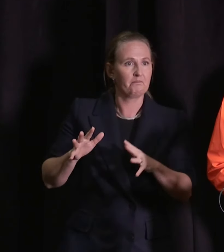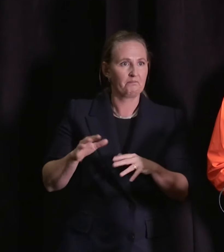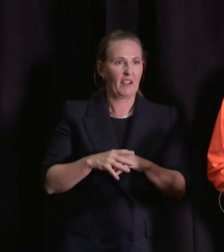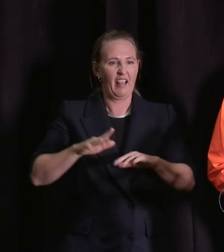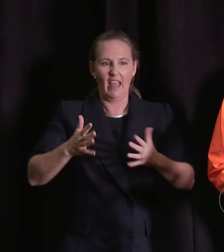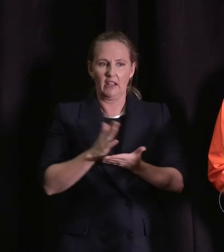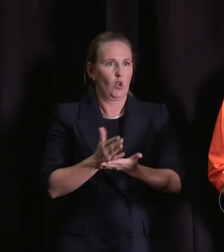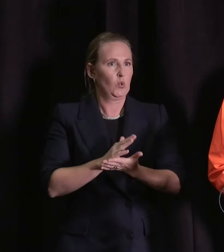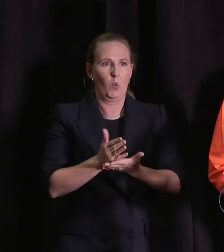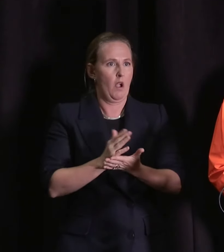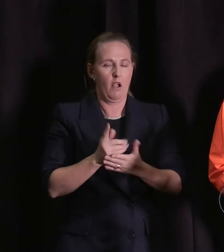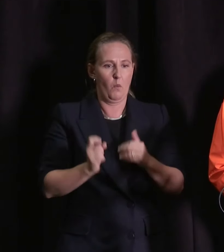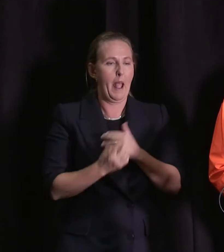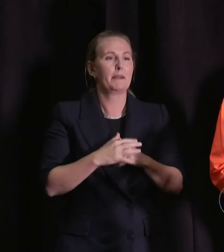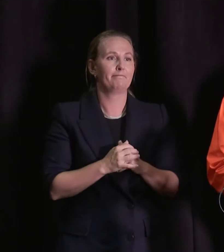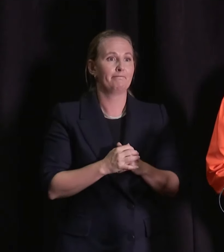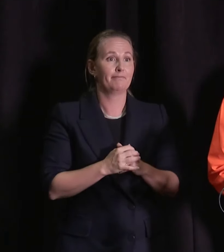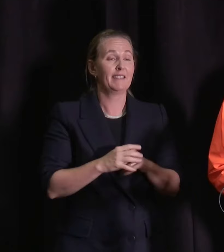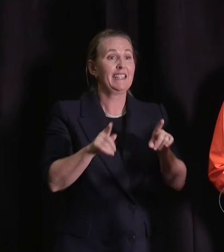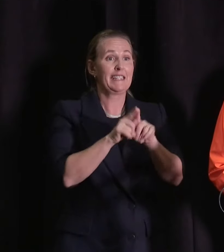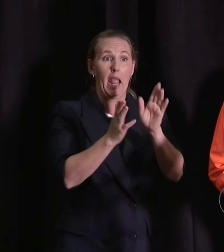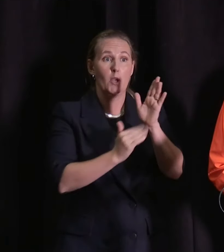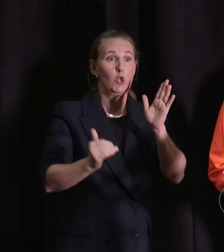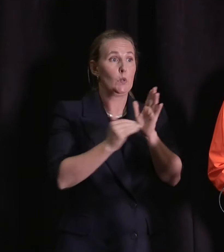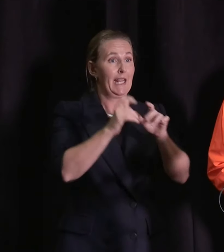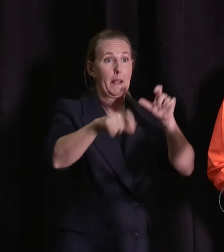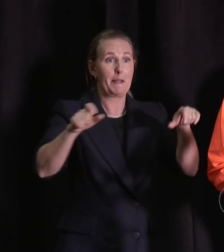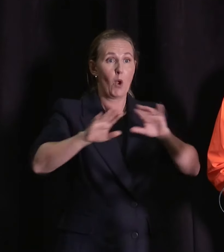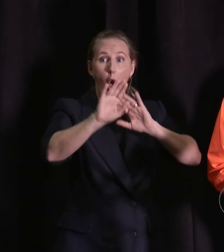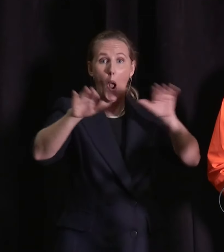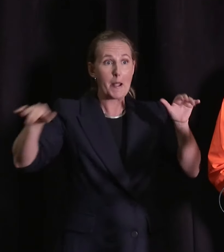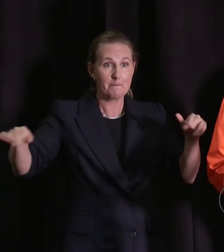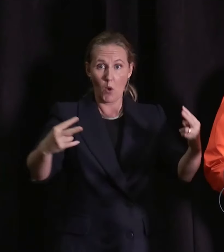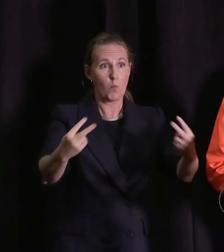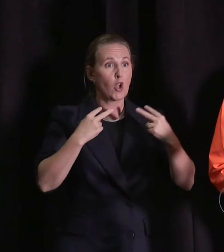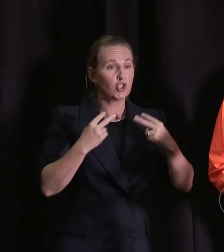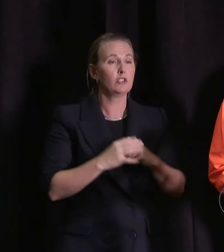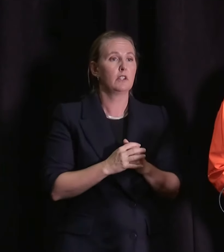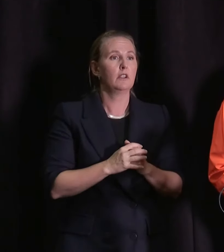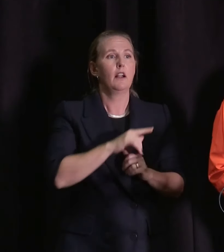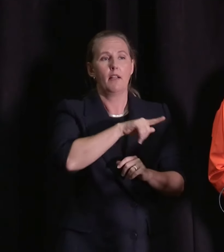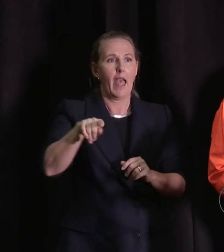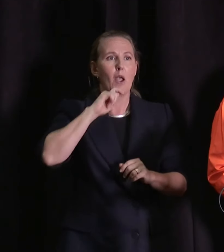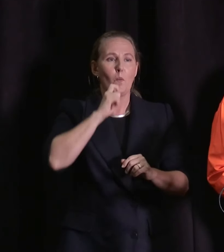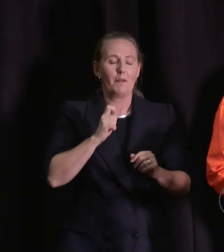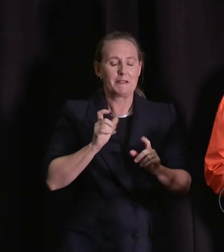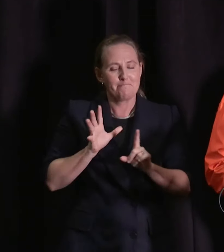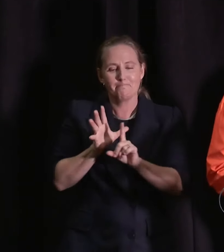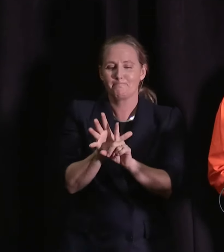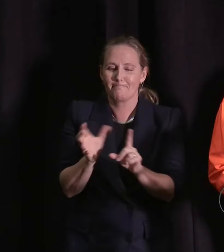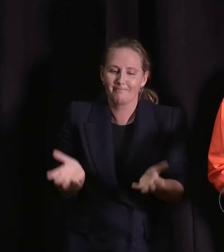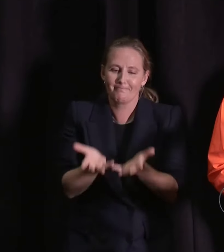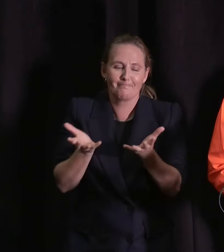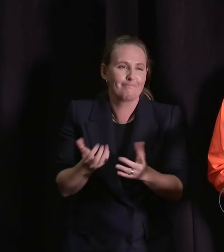And I think all New Zealanders who are hunkered down at home, potentially watching this at the moment, will be wrapping them with as much support as they